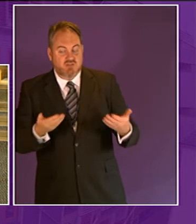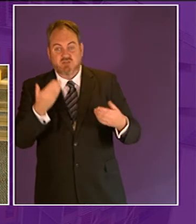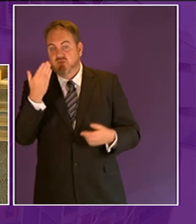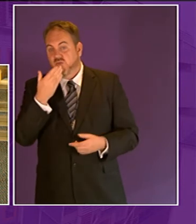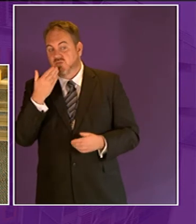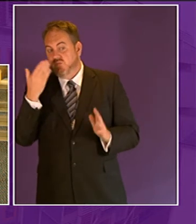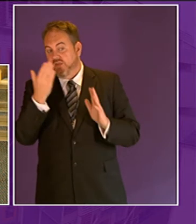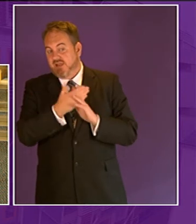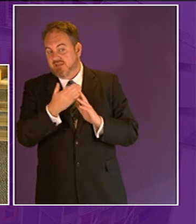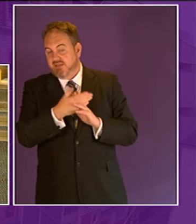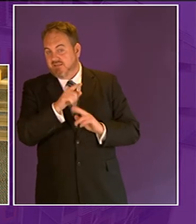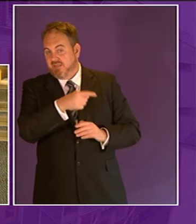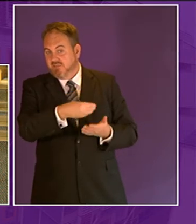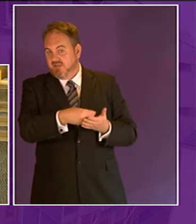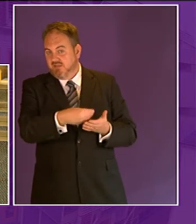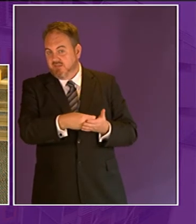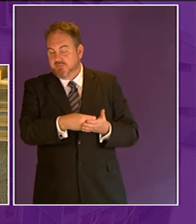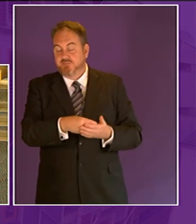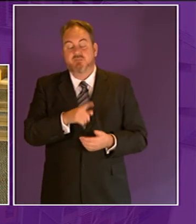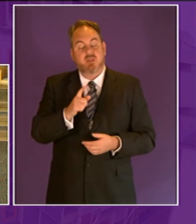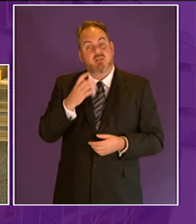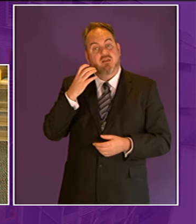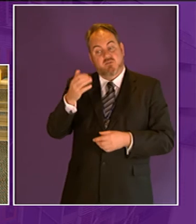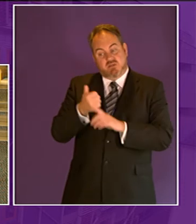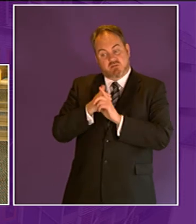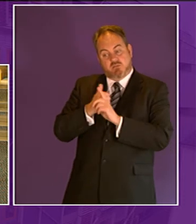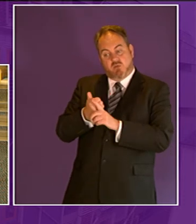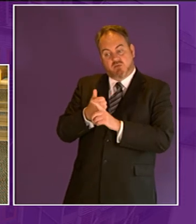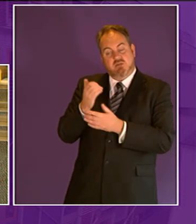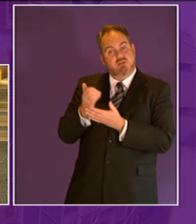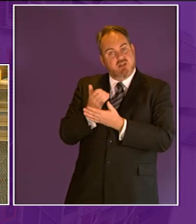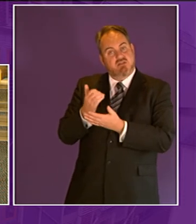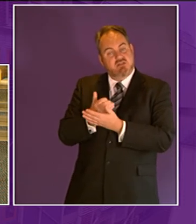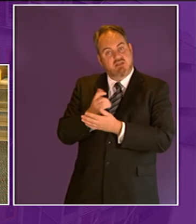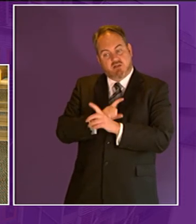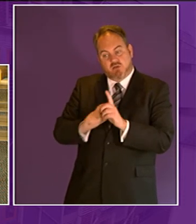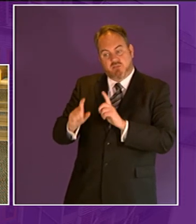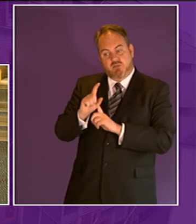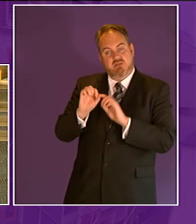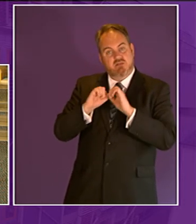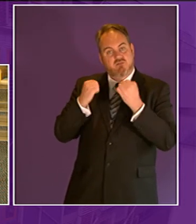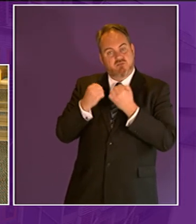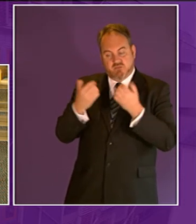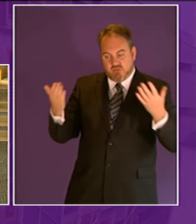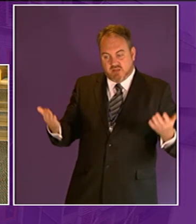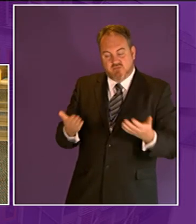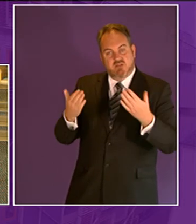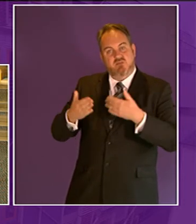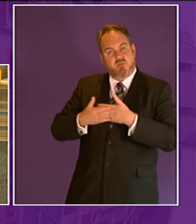area the government also provides a range of support to the third sector community groups and the youth work sector to promote outdoor learning our children and young